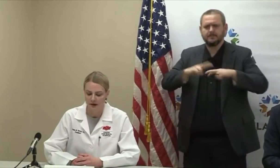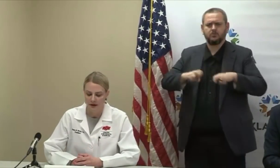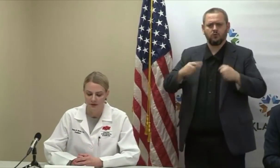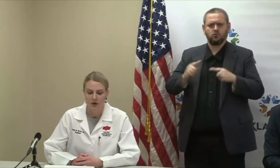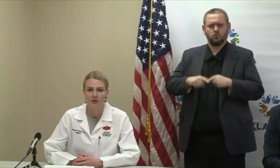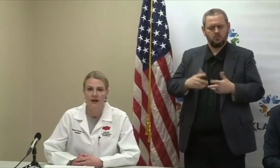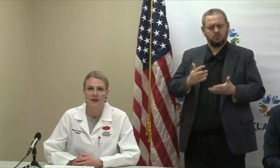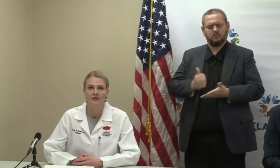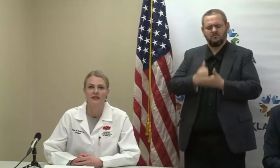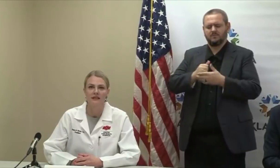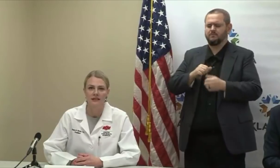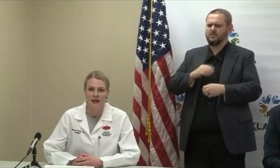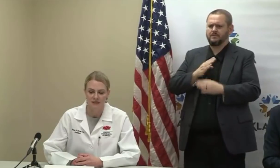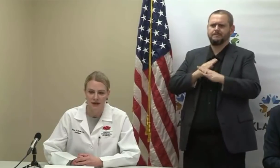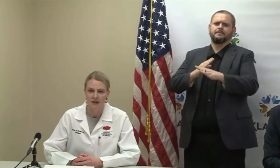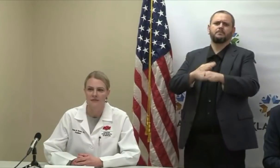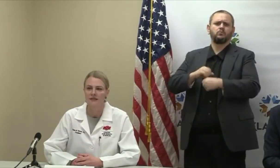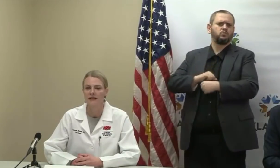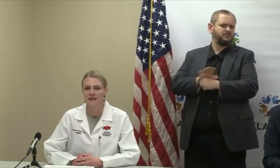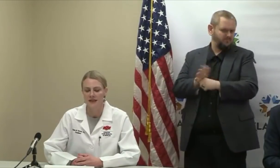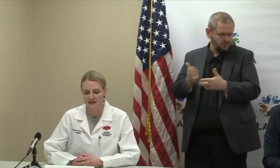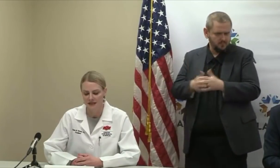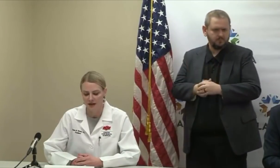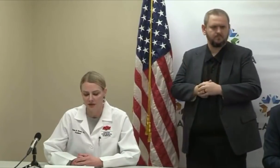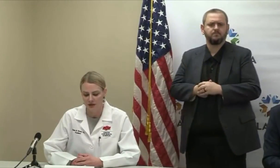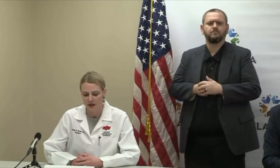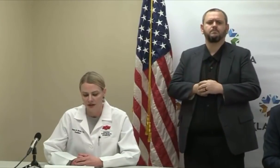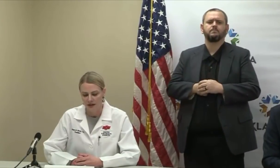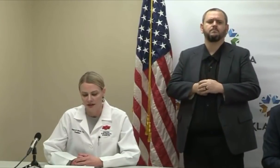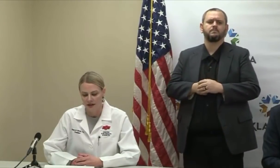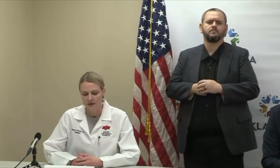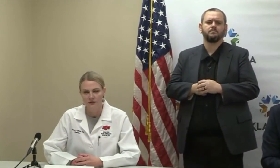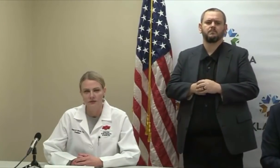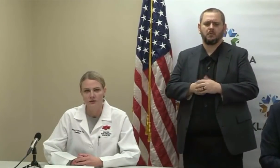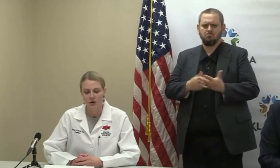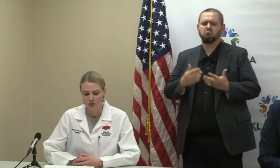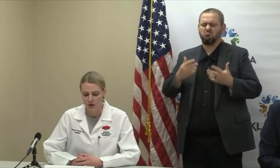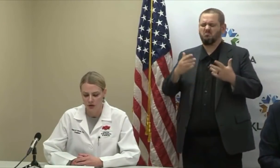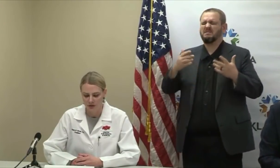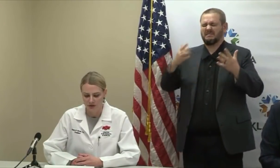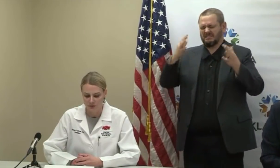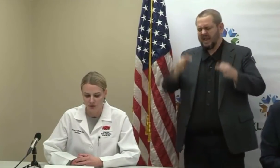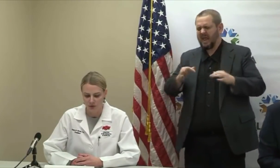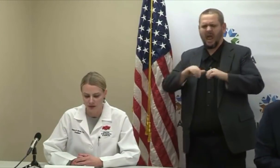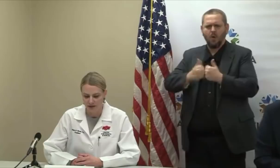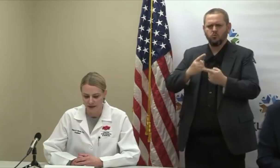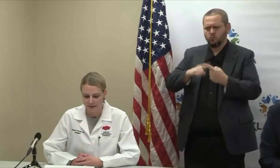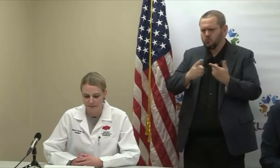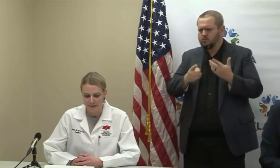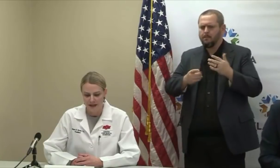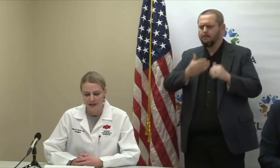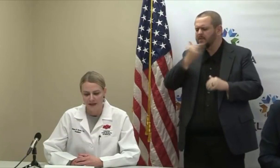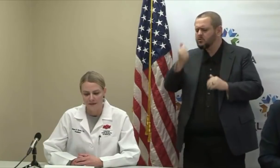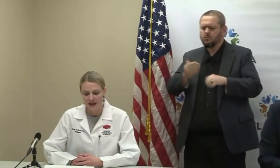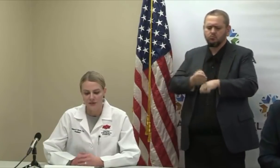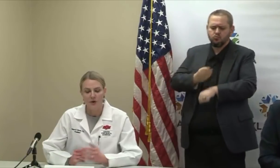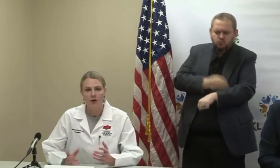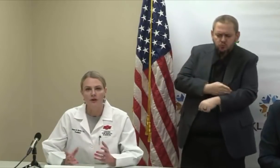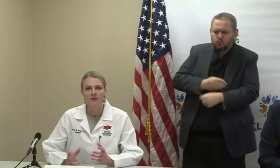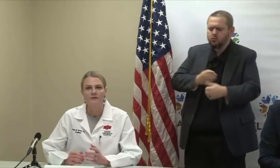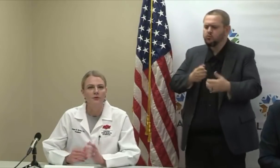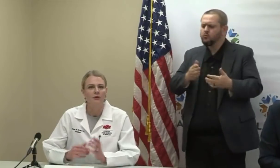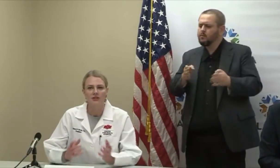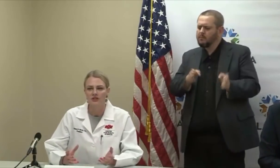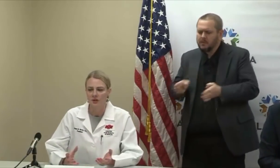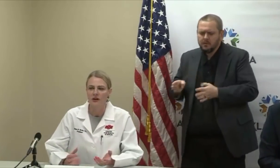better turn around lab times, get tests out to Oklahomans more quickly. As a